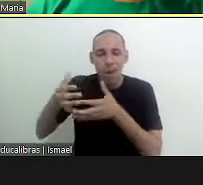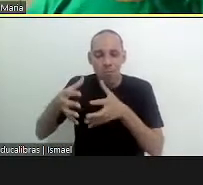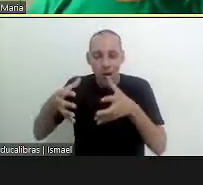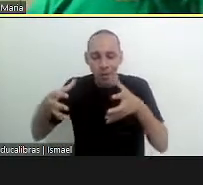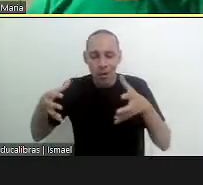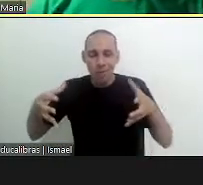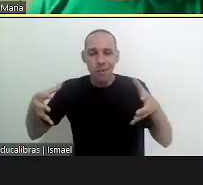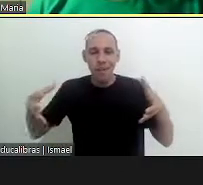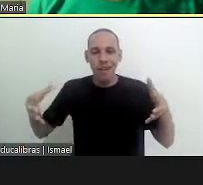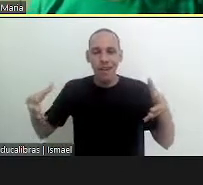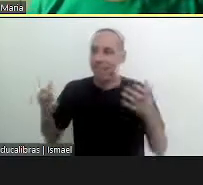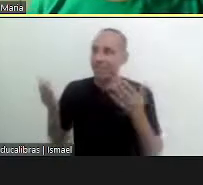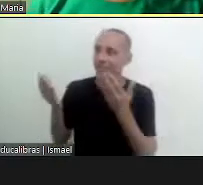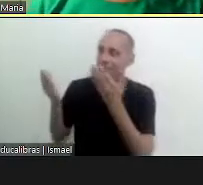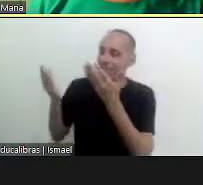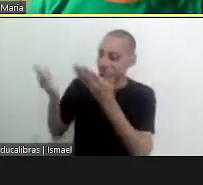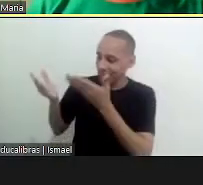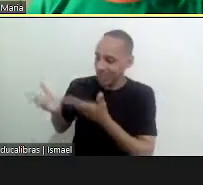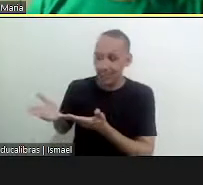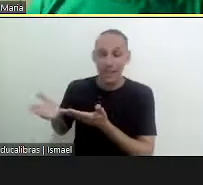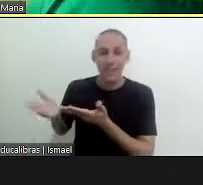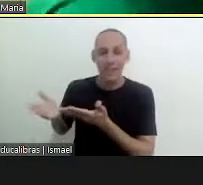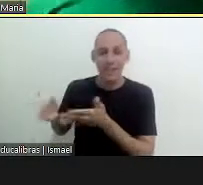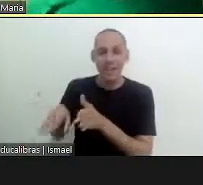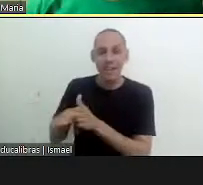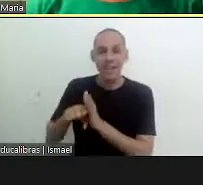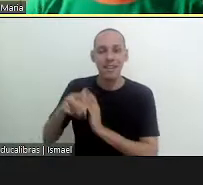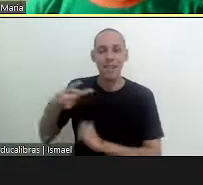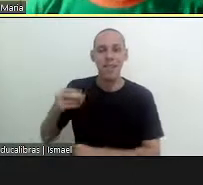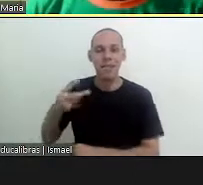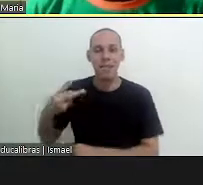this over time was expanding